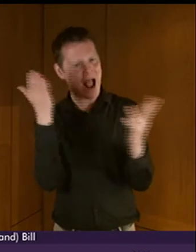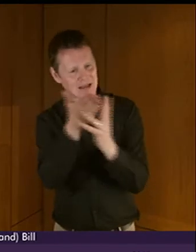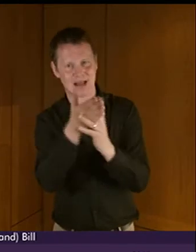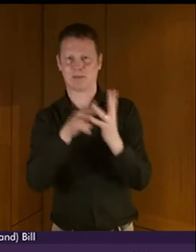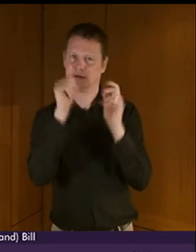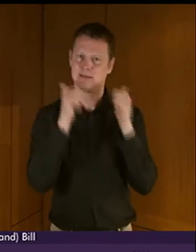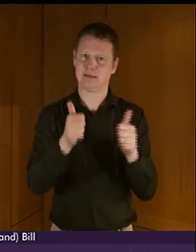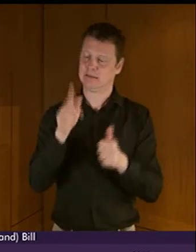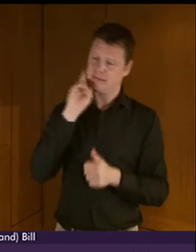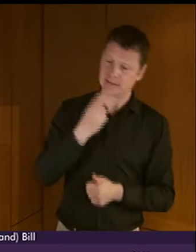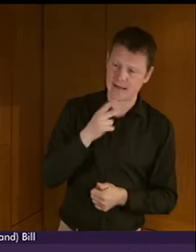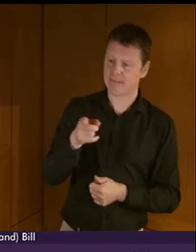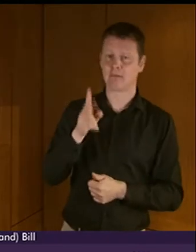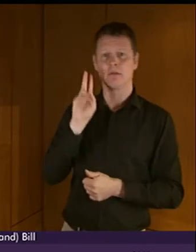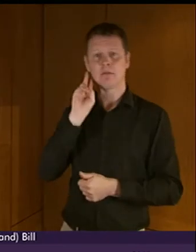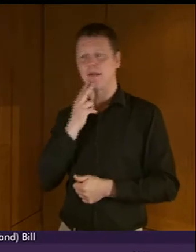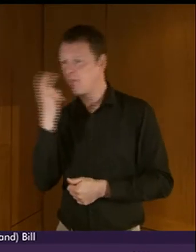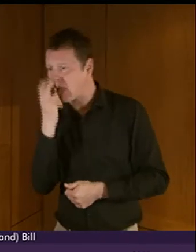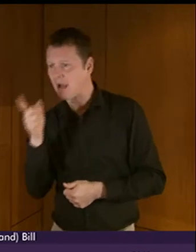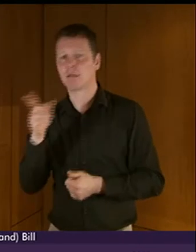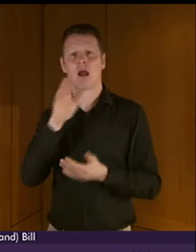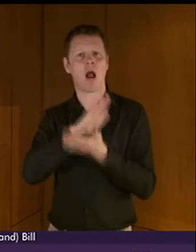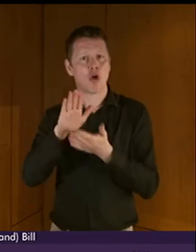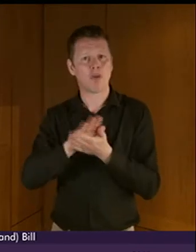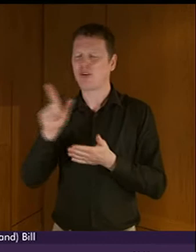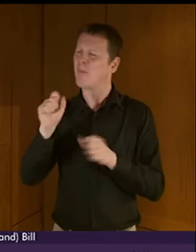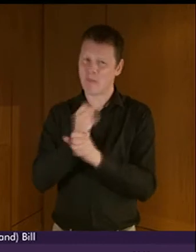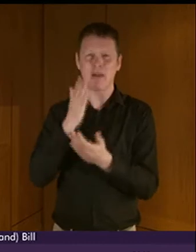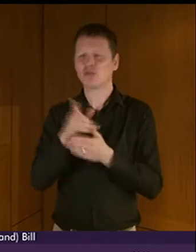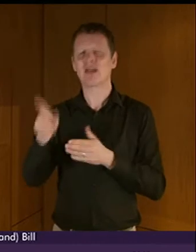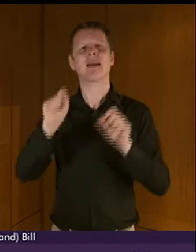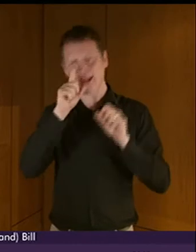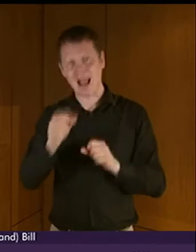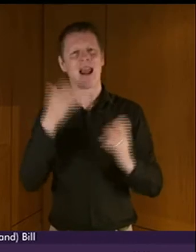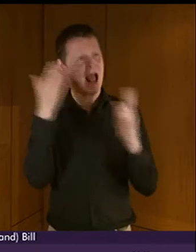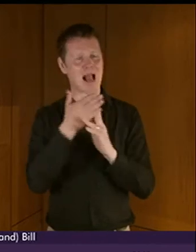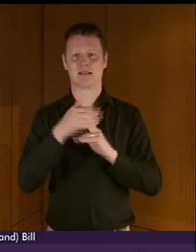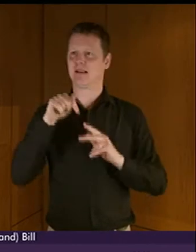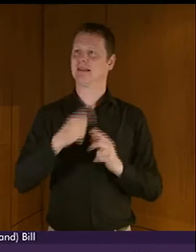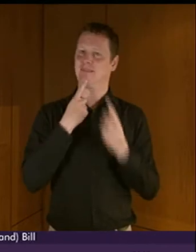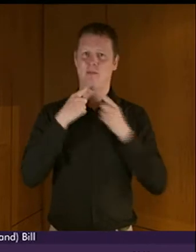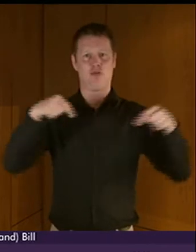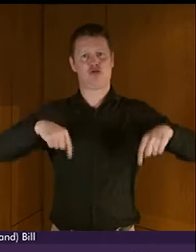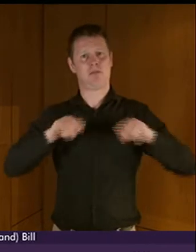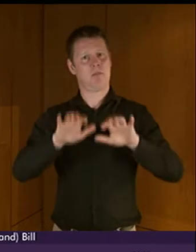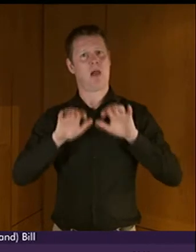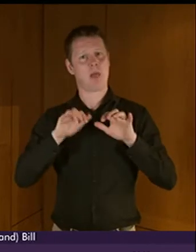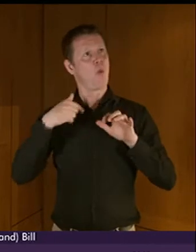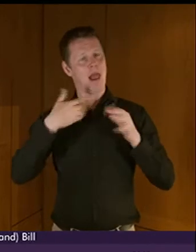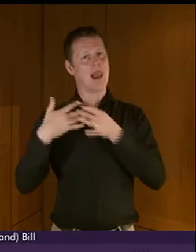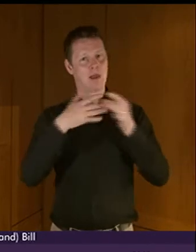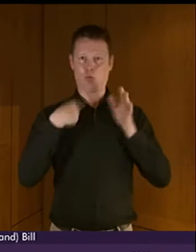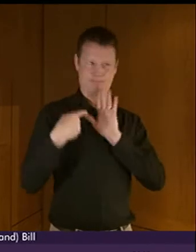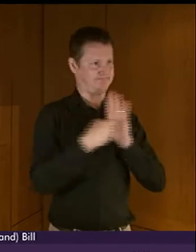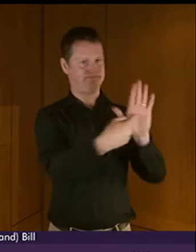people and those of hard of hearing have the access to the information within this Parliament. And this is where we